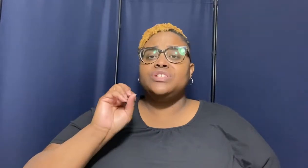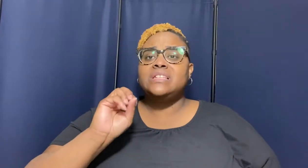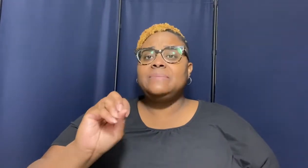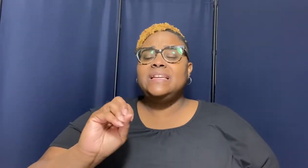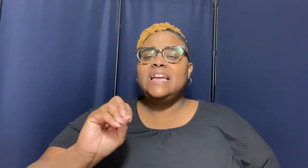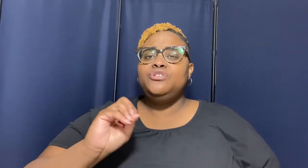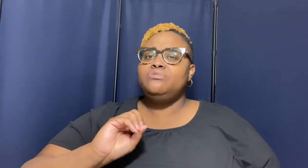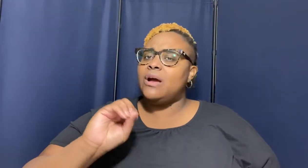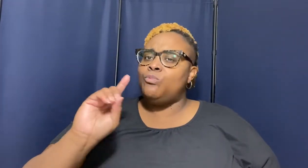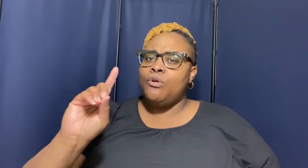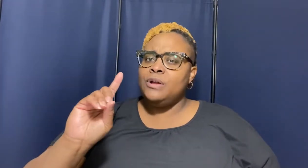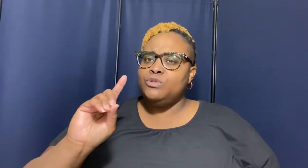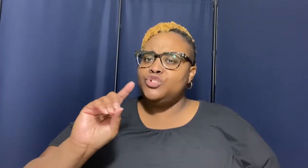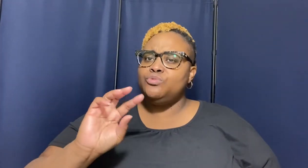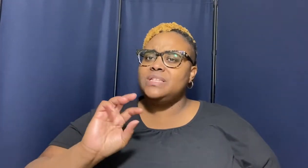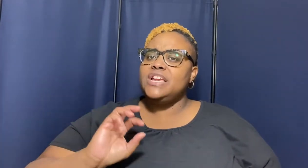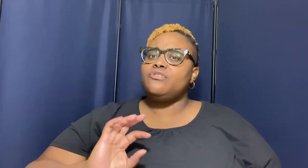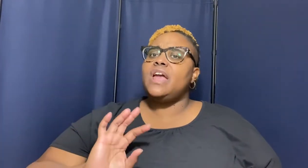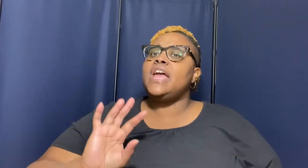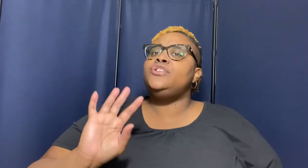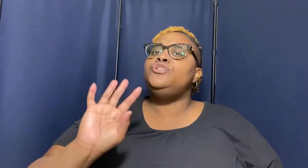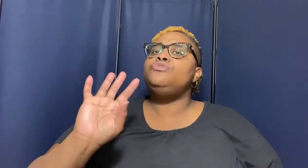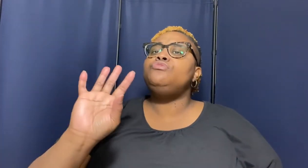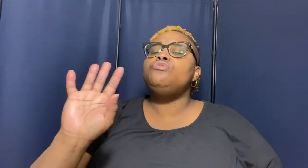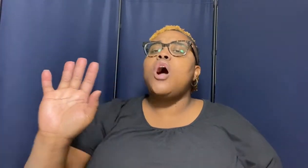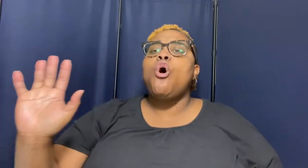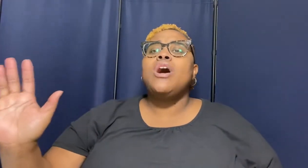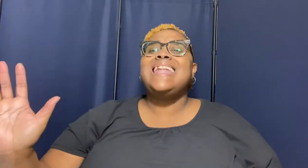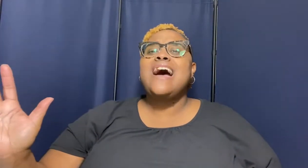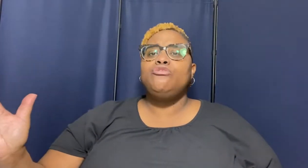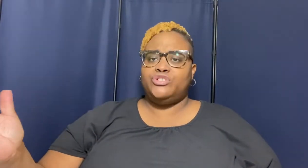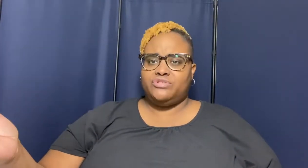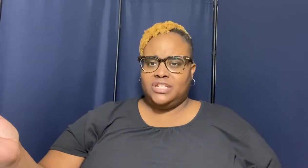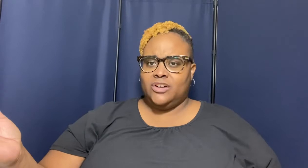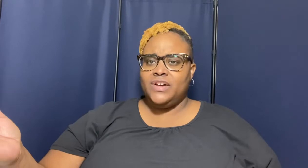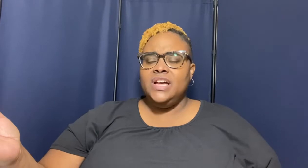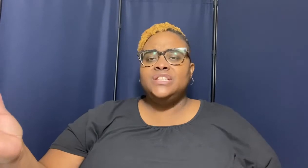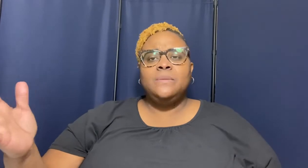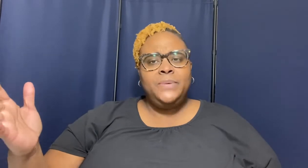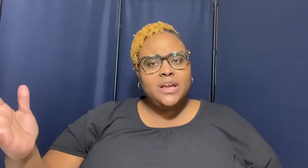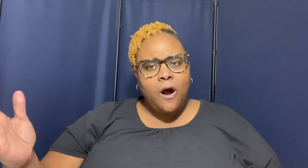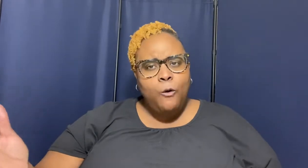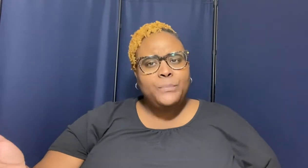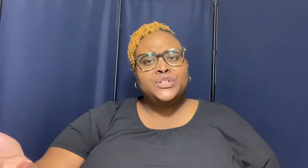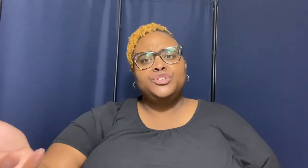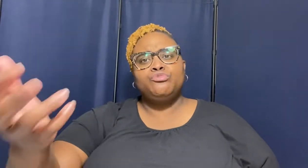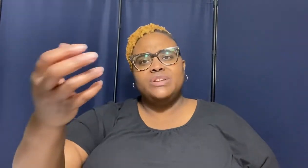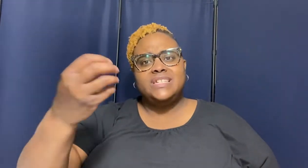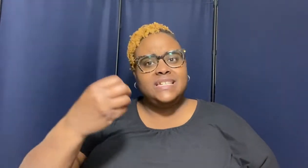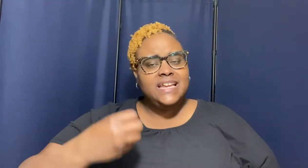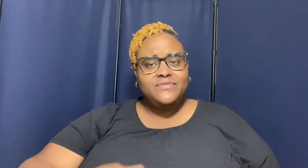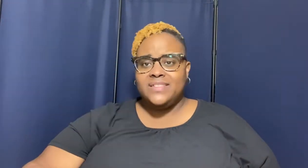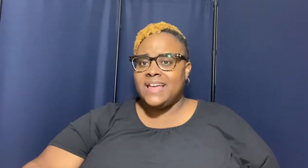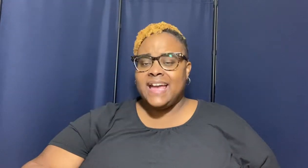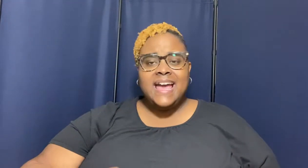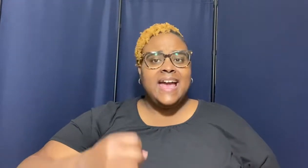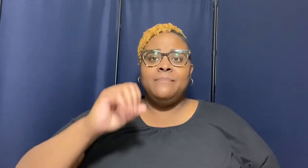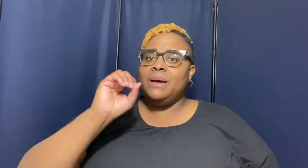something in you that wanted what you was hearing and you allowed yourself to be open to receiving that and baby